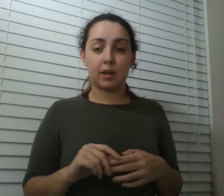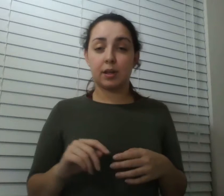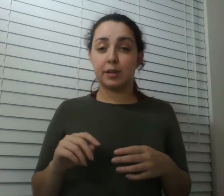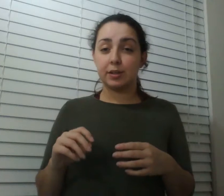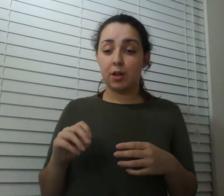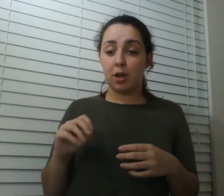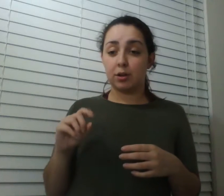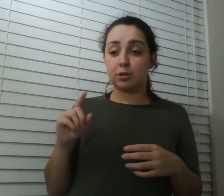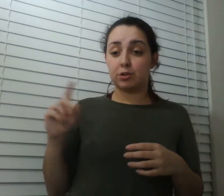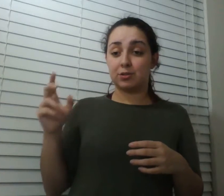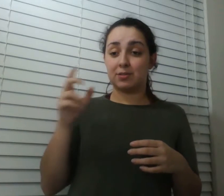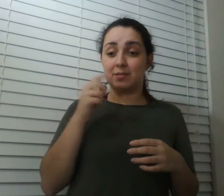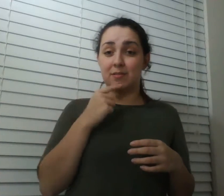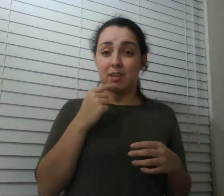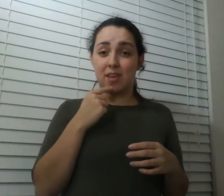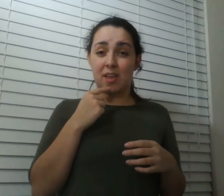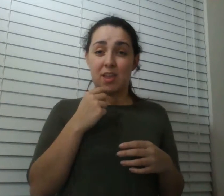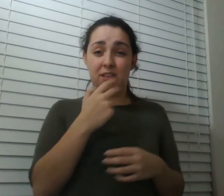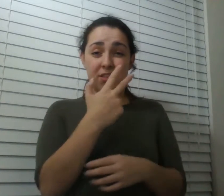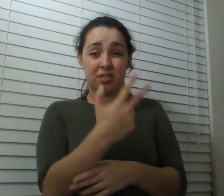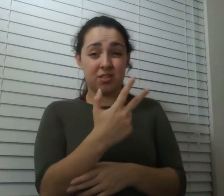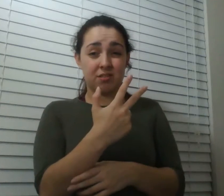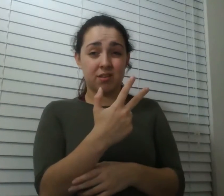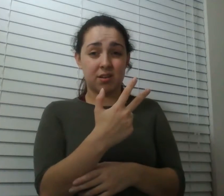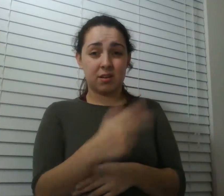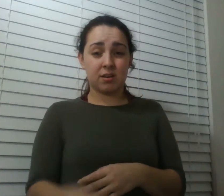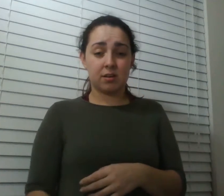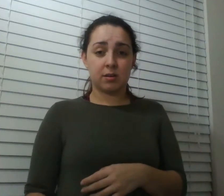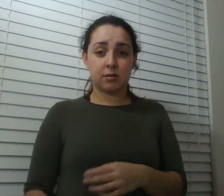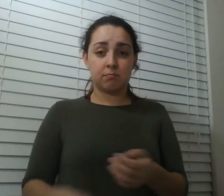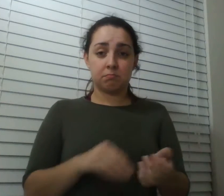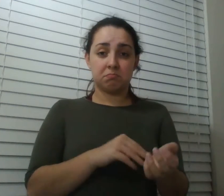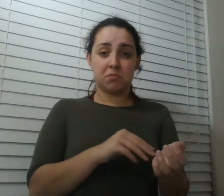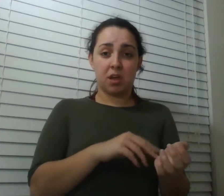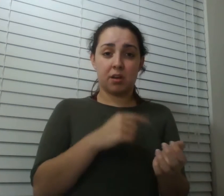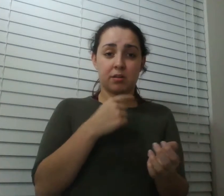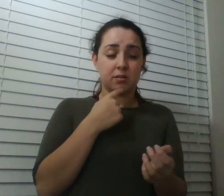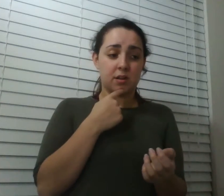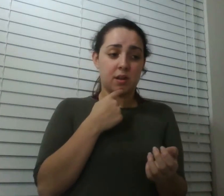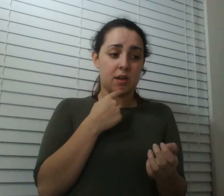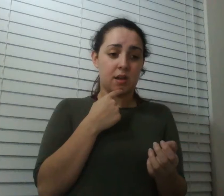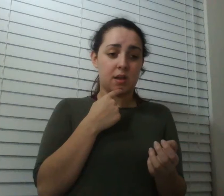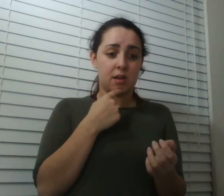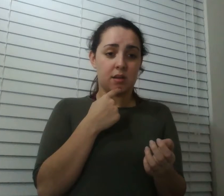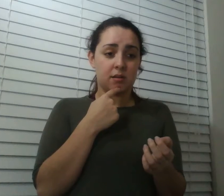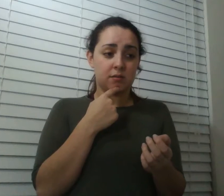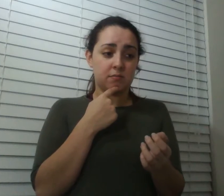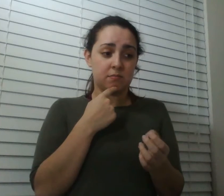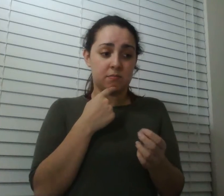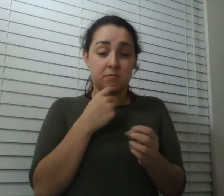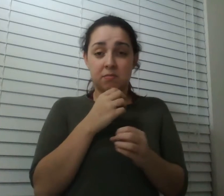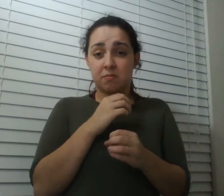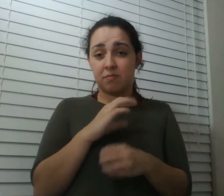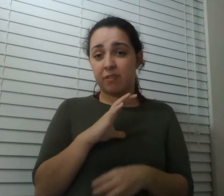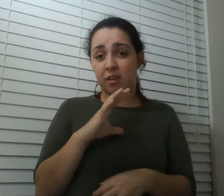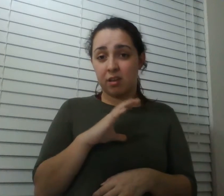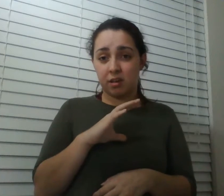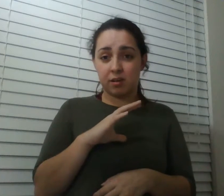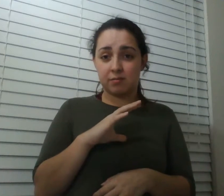i guess then the doc's like all right and he does some tests he tries to figure out exactly what's going on can't really but